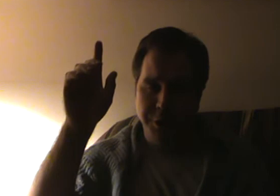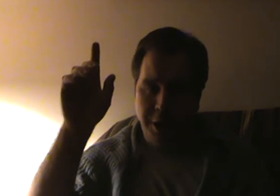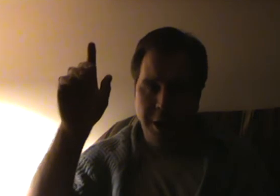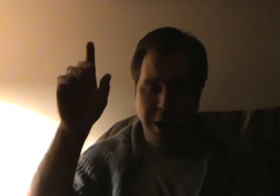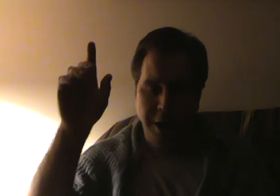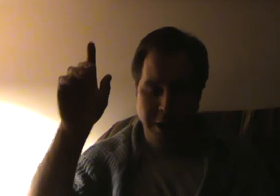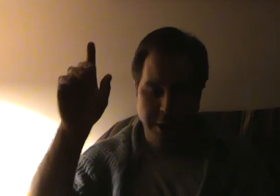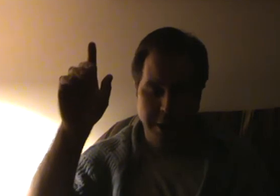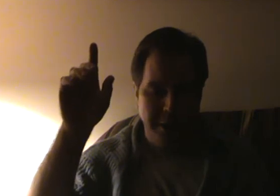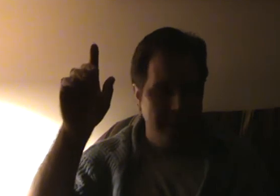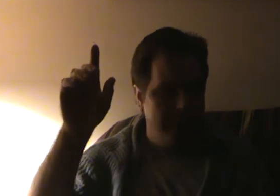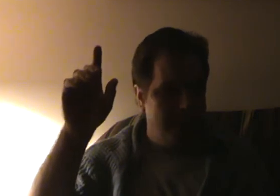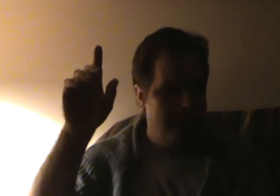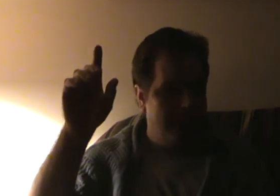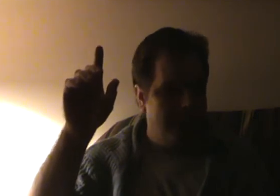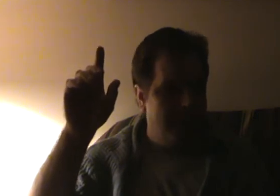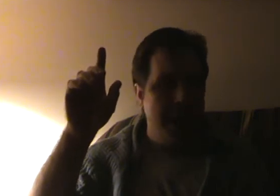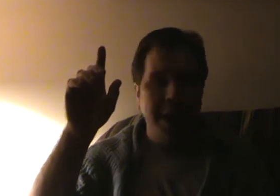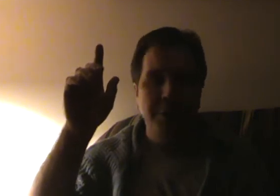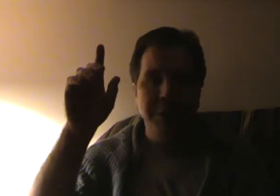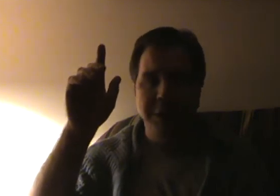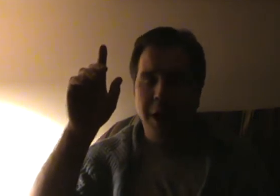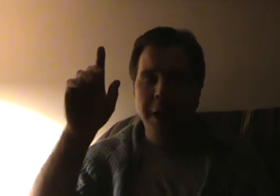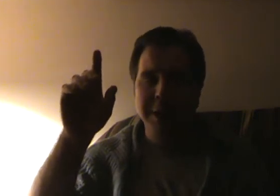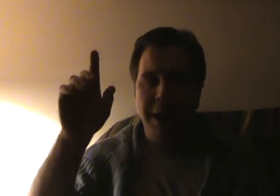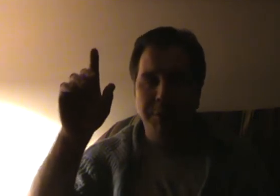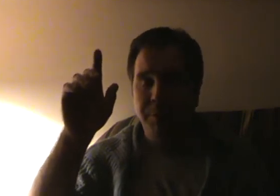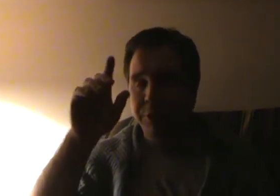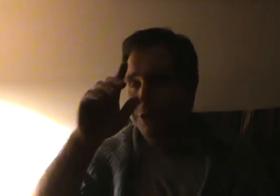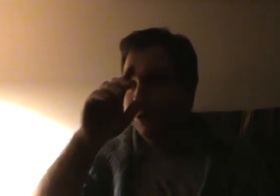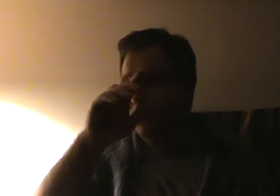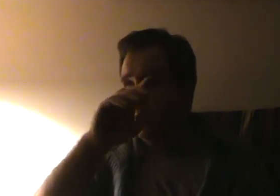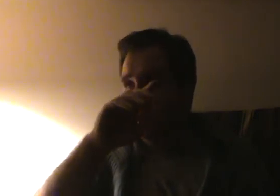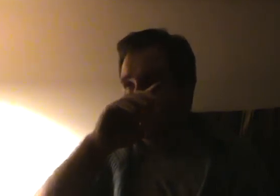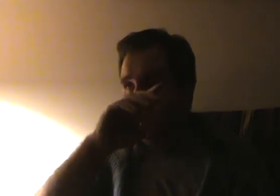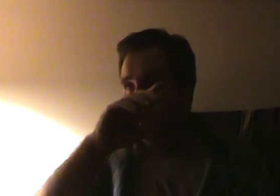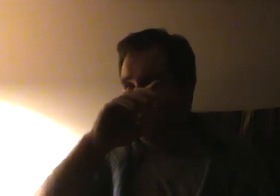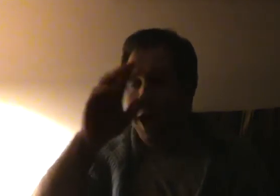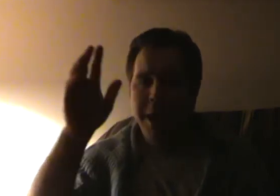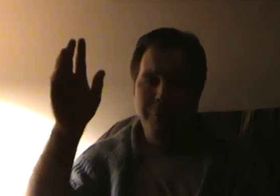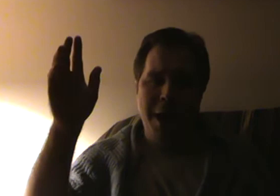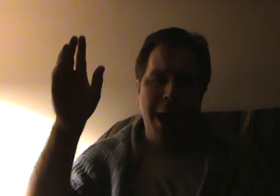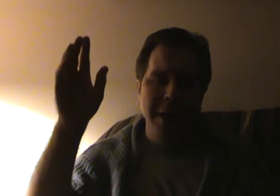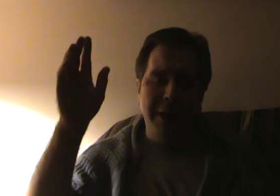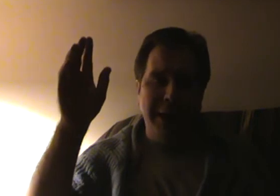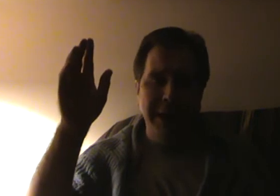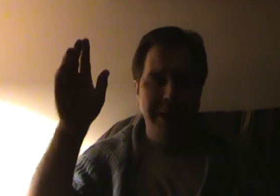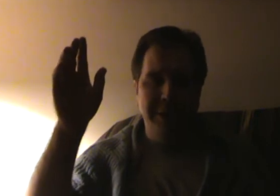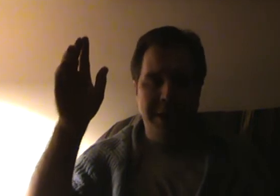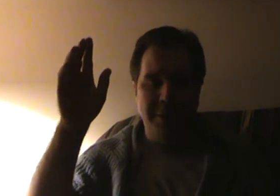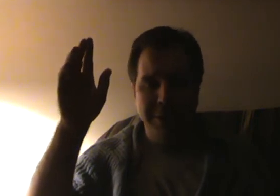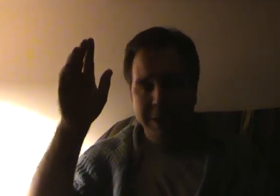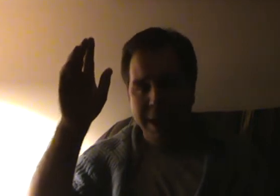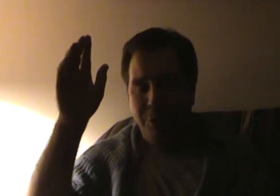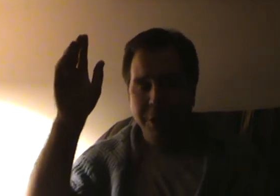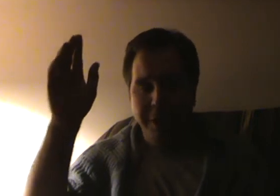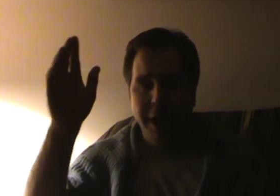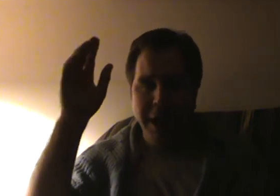are. And I know this is unacceptable to 95% at least, I would say, or 99